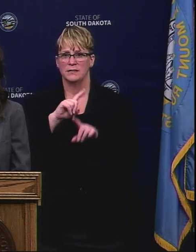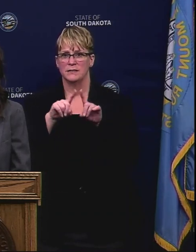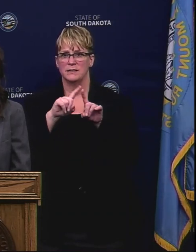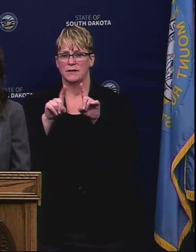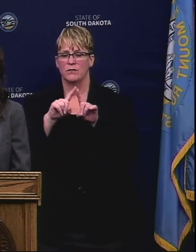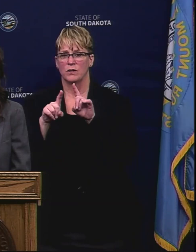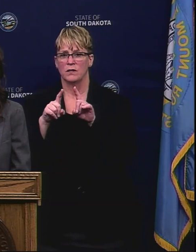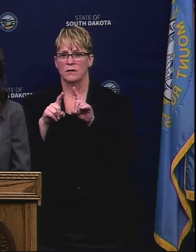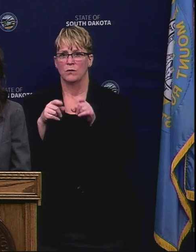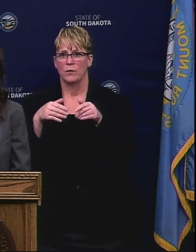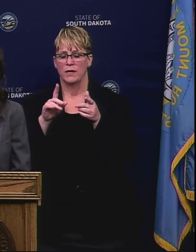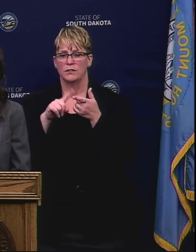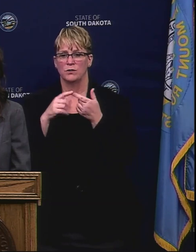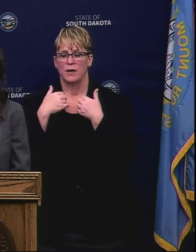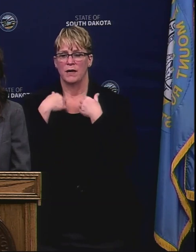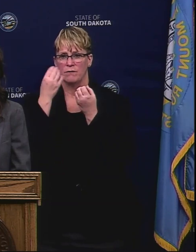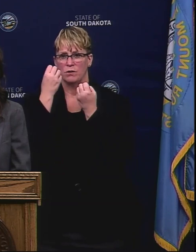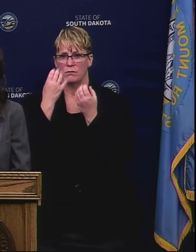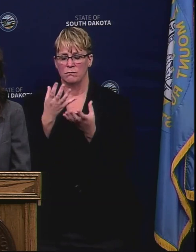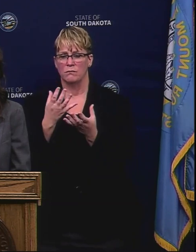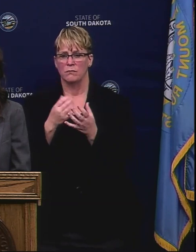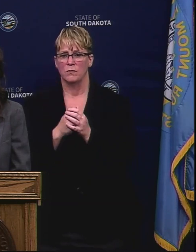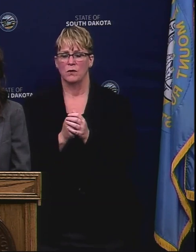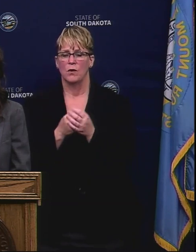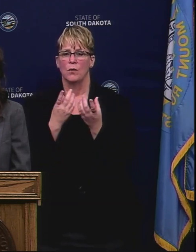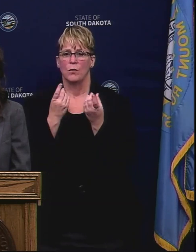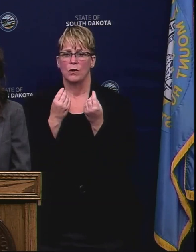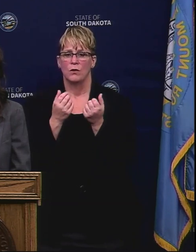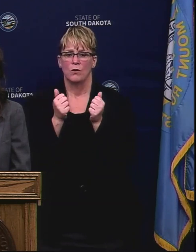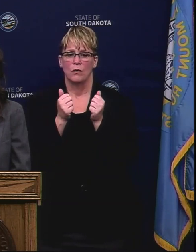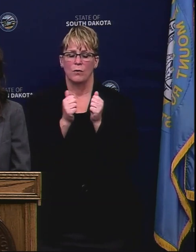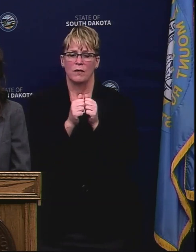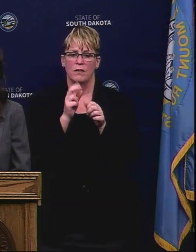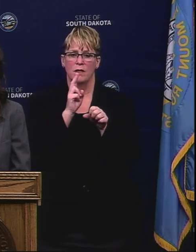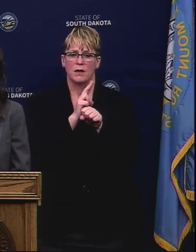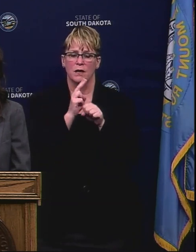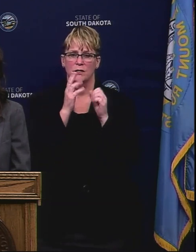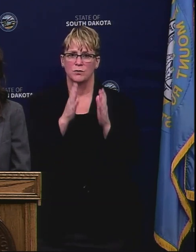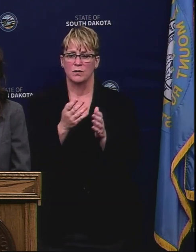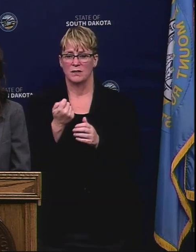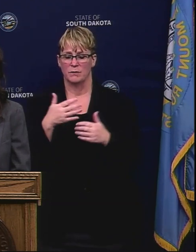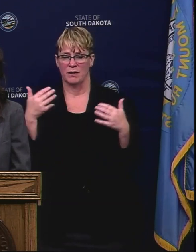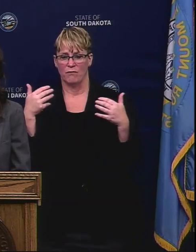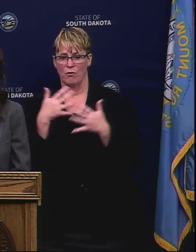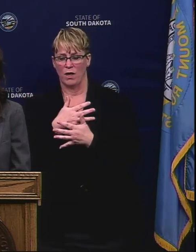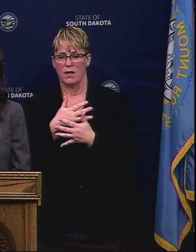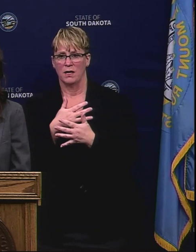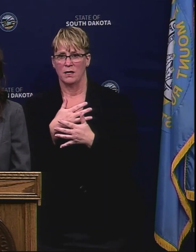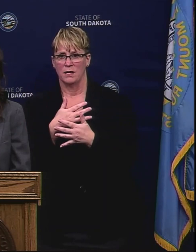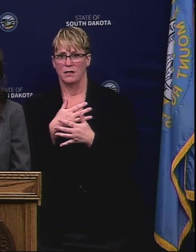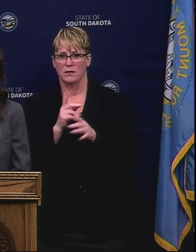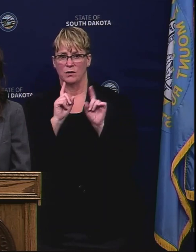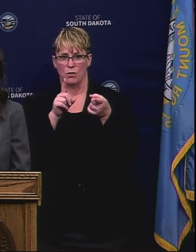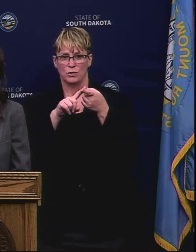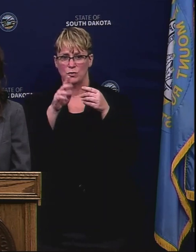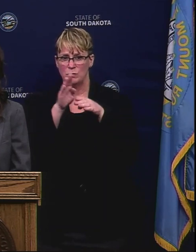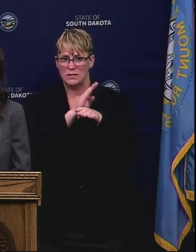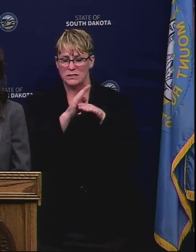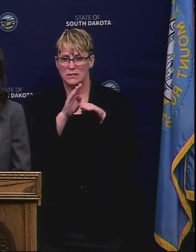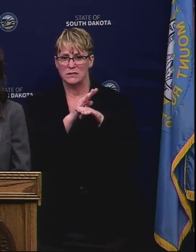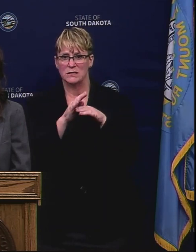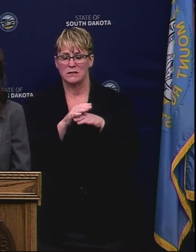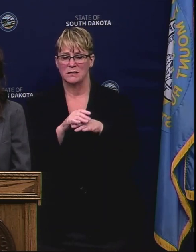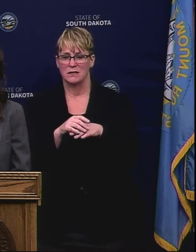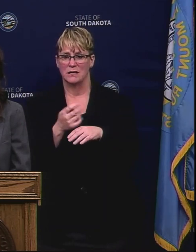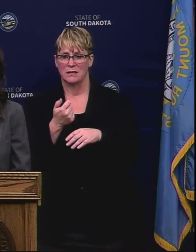What are we doing in order to prevent consumers from being, you know, a little bit afraid to go out and visit those businesses? Obviously,